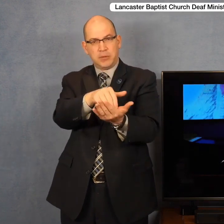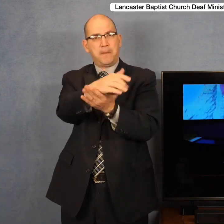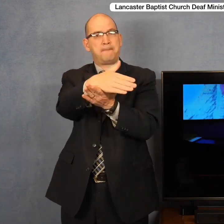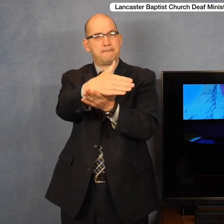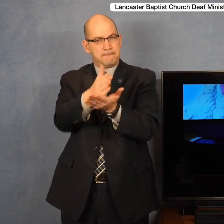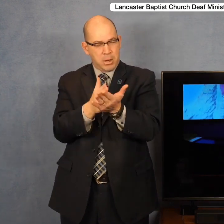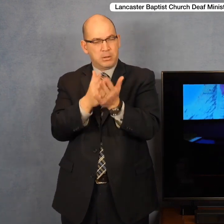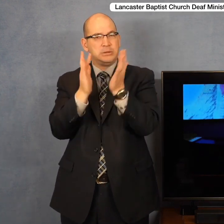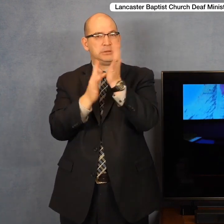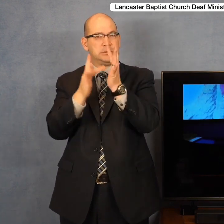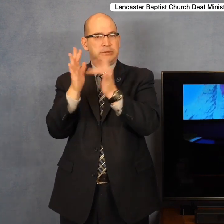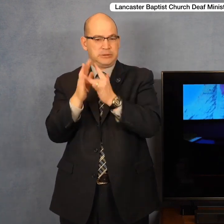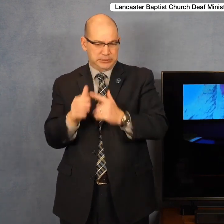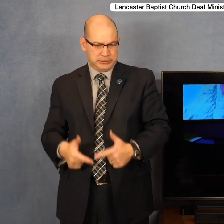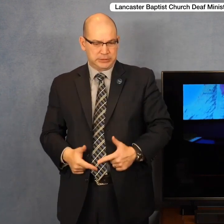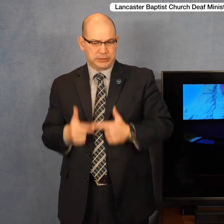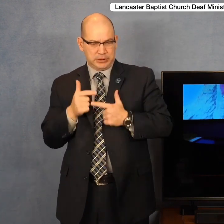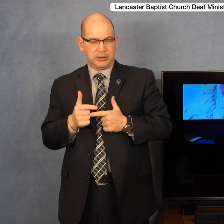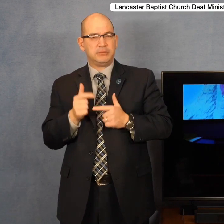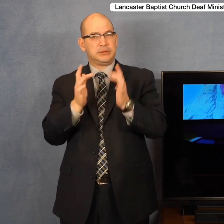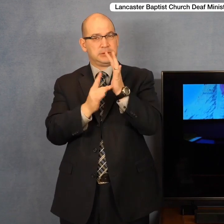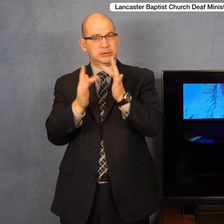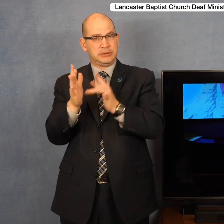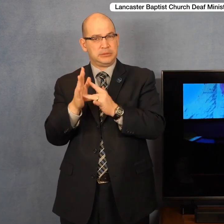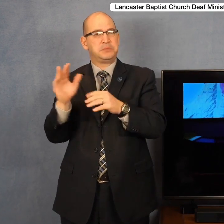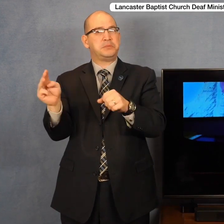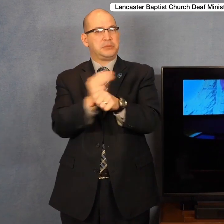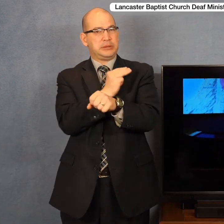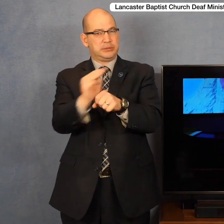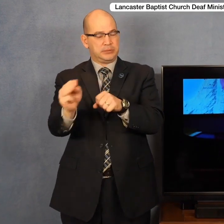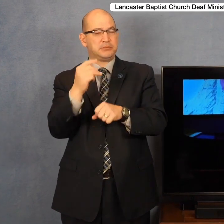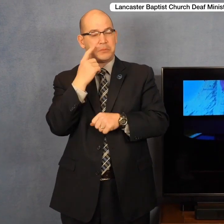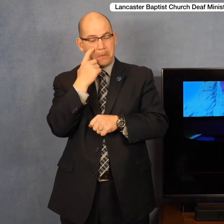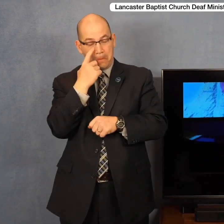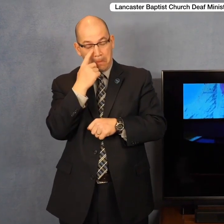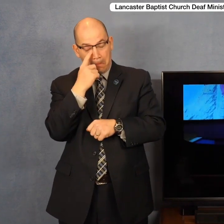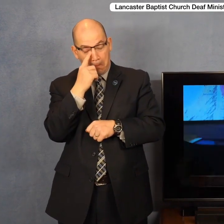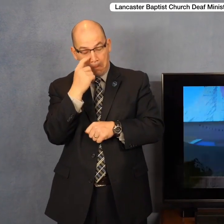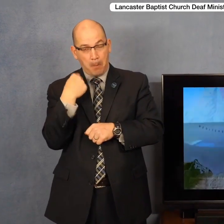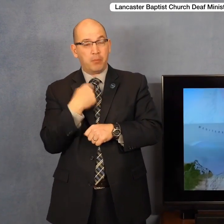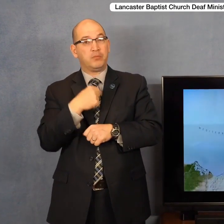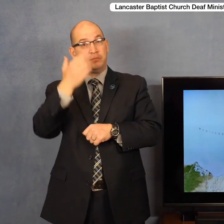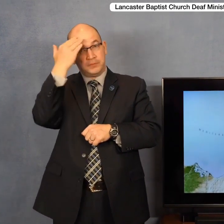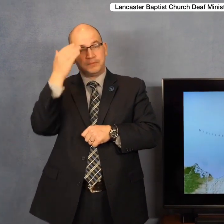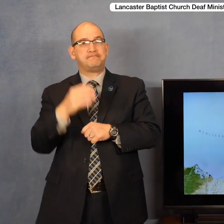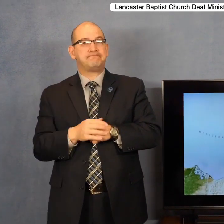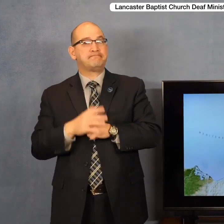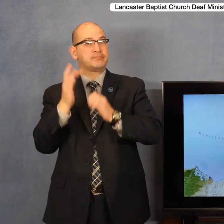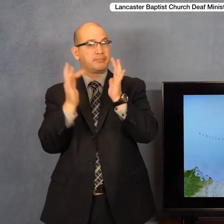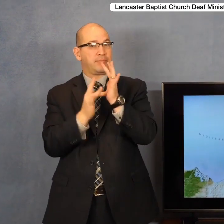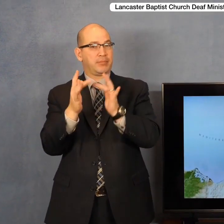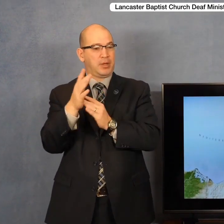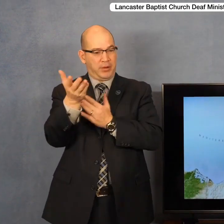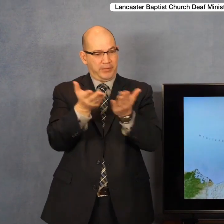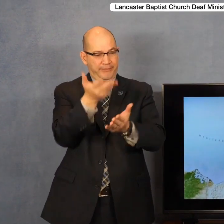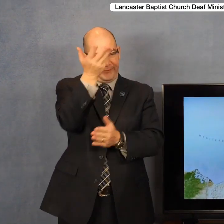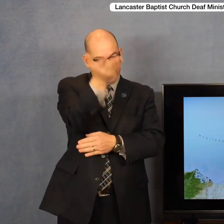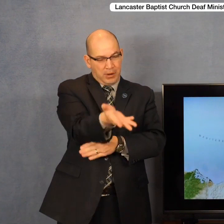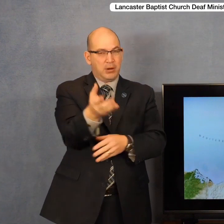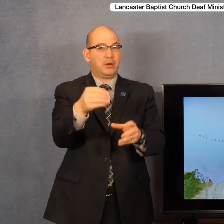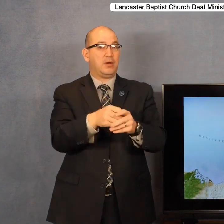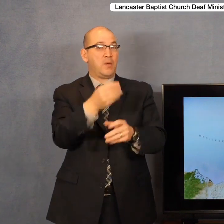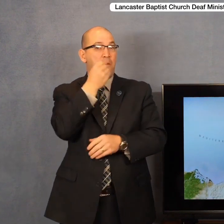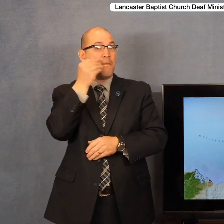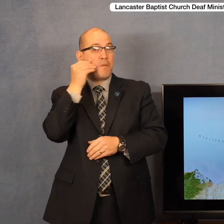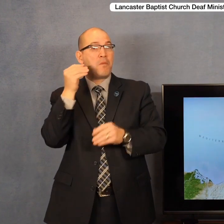life and ministry of Jesus in his early days of ministry. We know that Jesus ministered there in the home